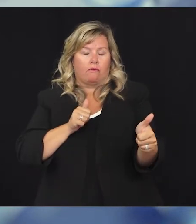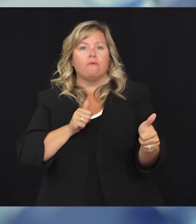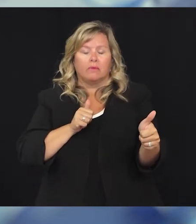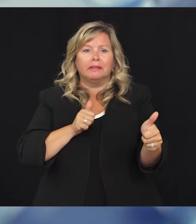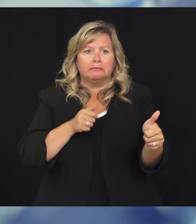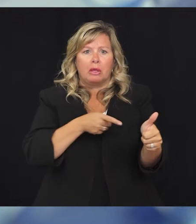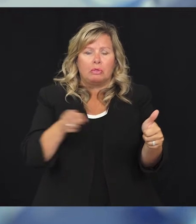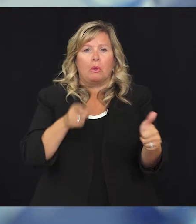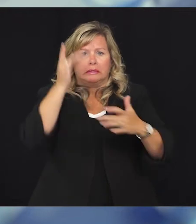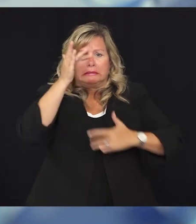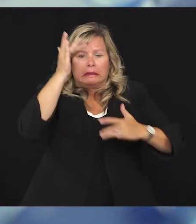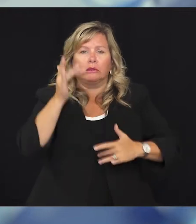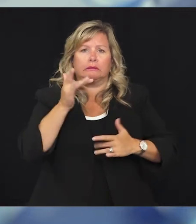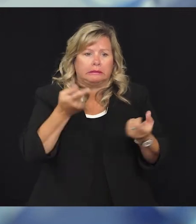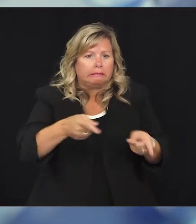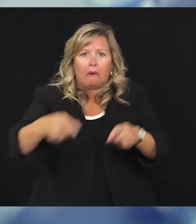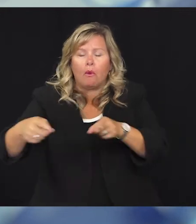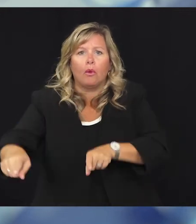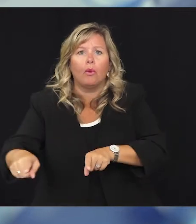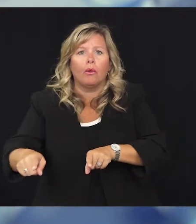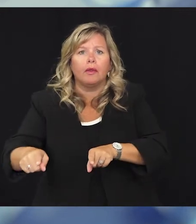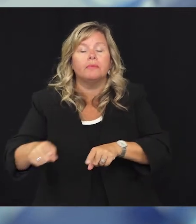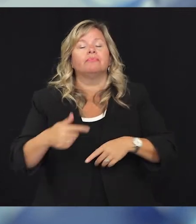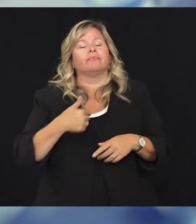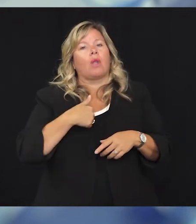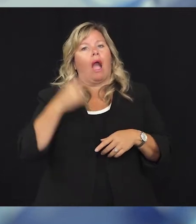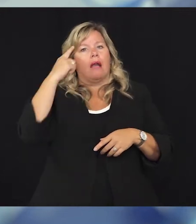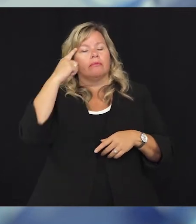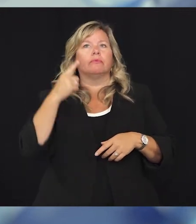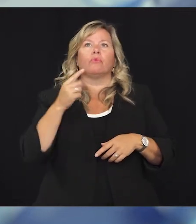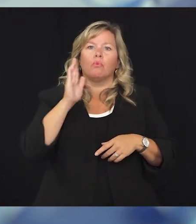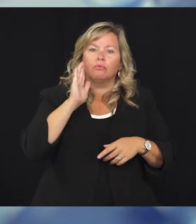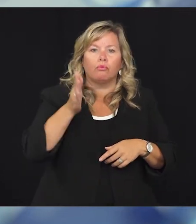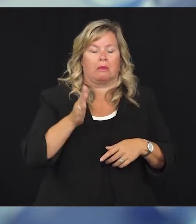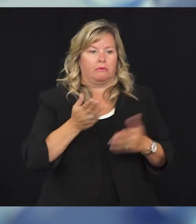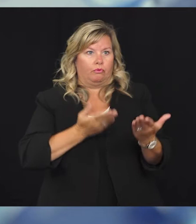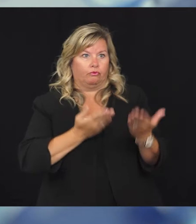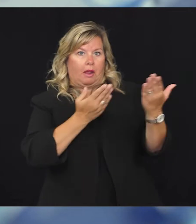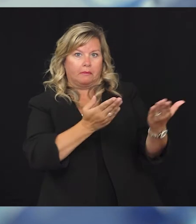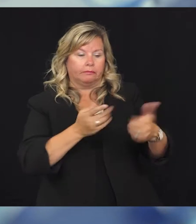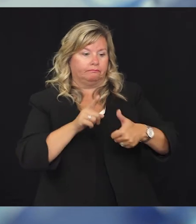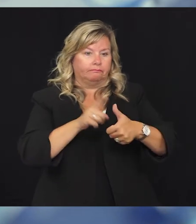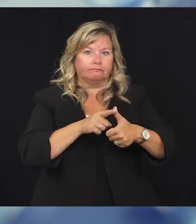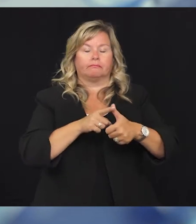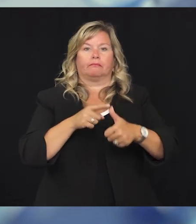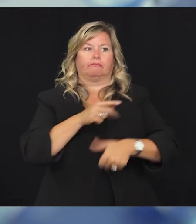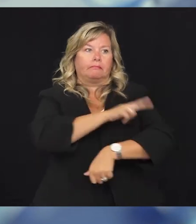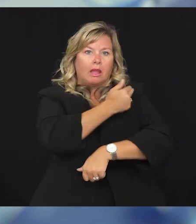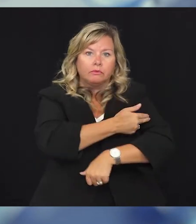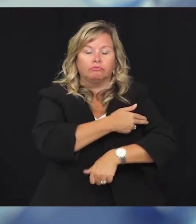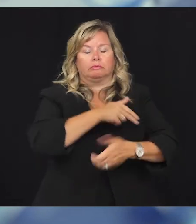With these things in mind, and further informed by the recommendations of our medical advisory group, the American Academy of